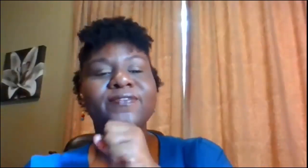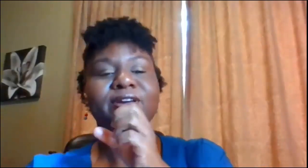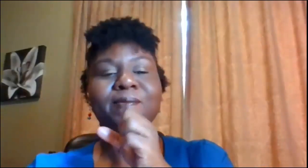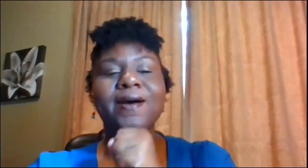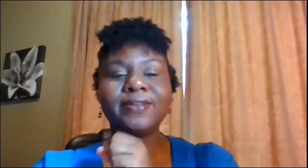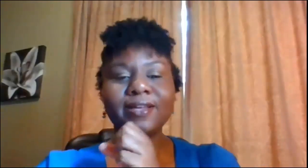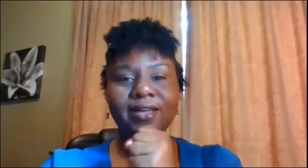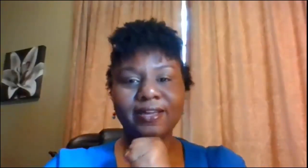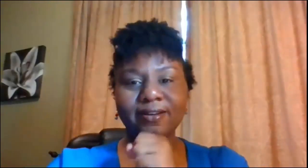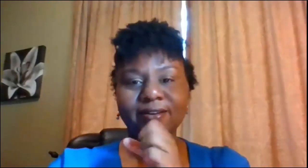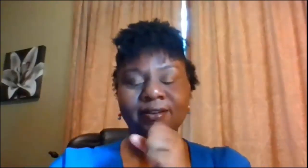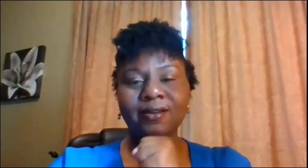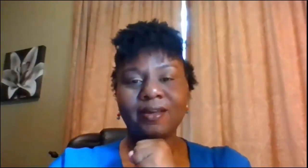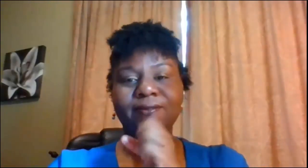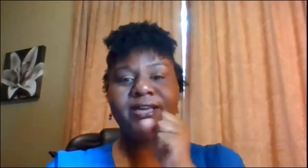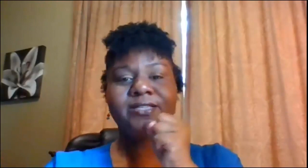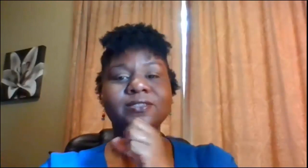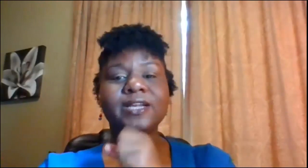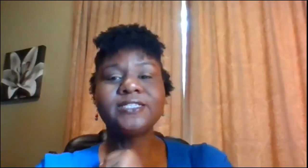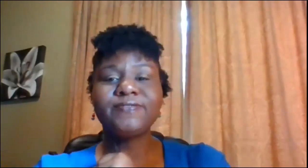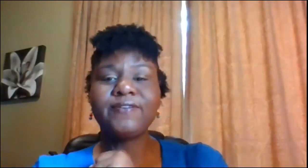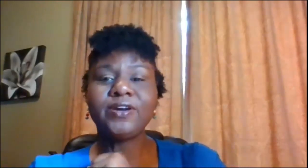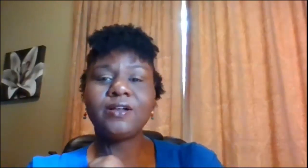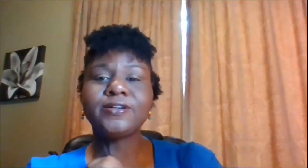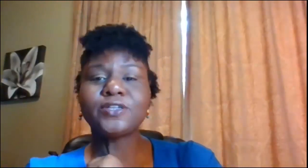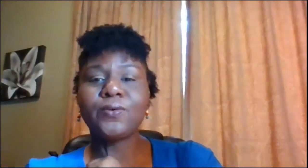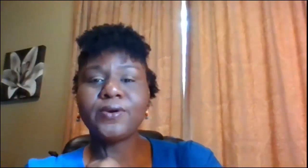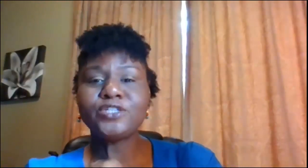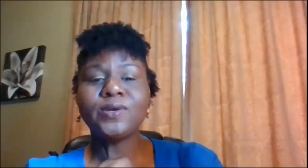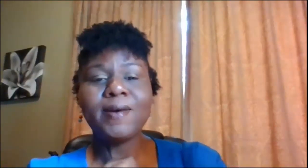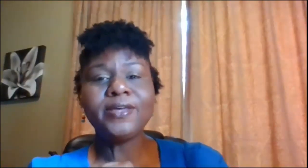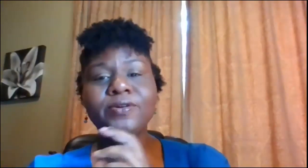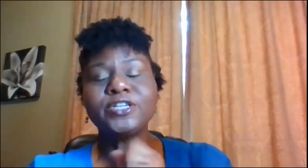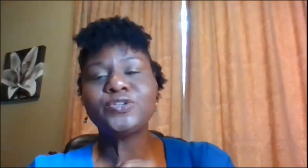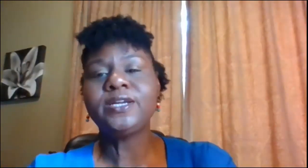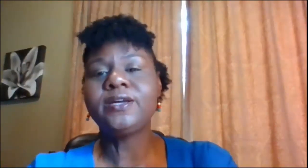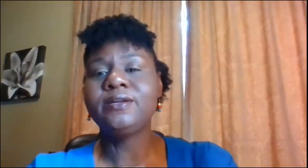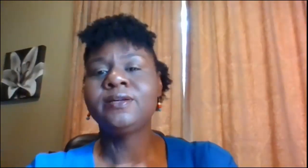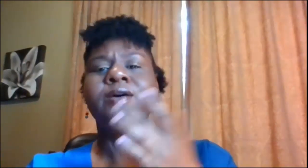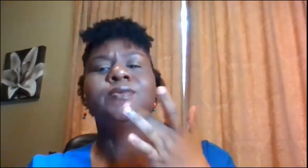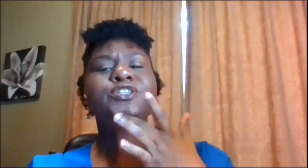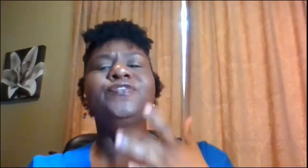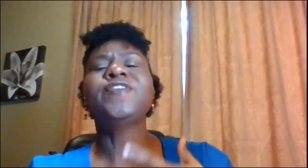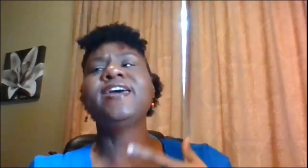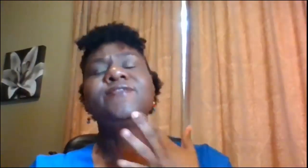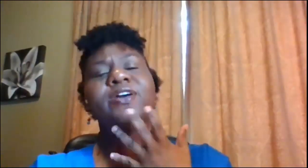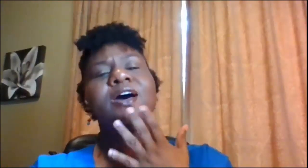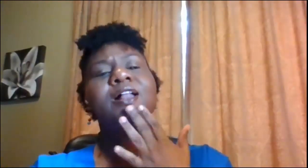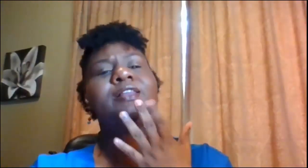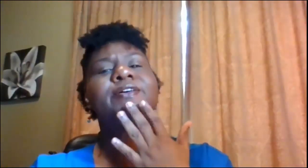in front of your mouth good all right so Leslie's favorite color is orange what about you Katrina what's your favorite color